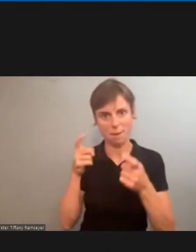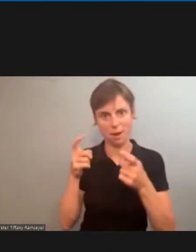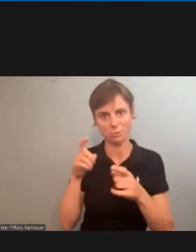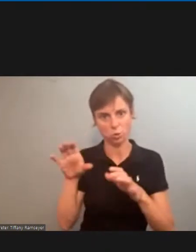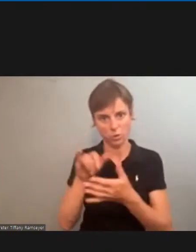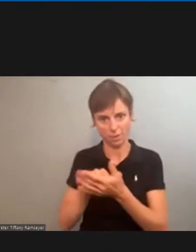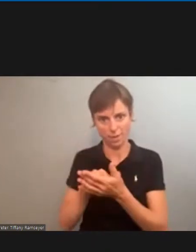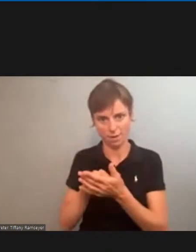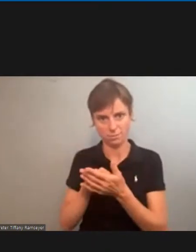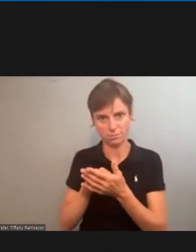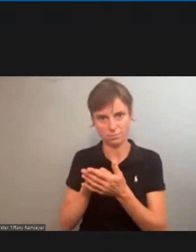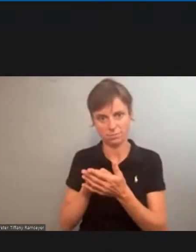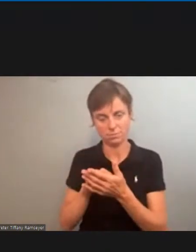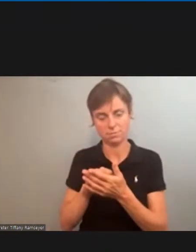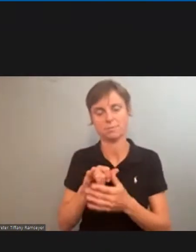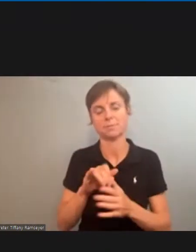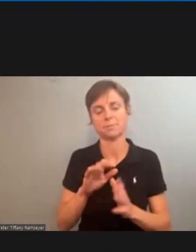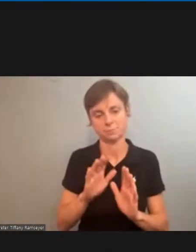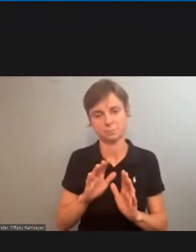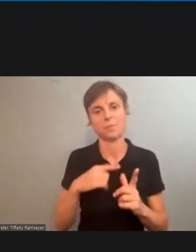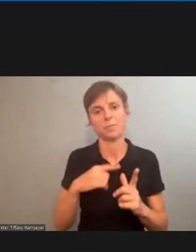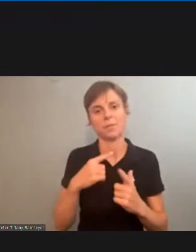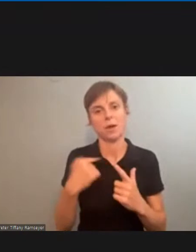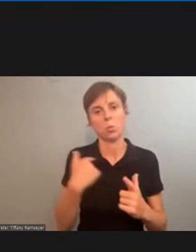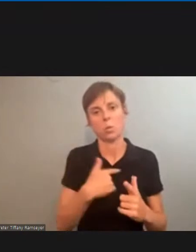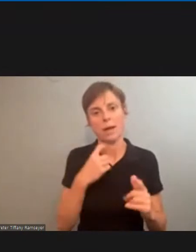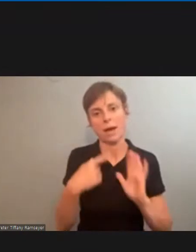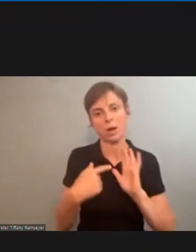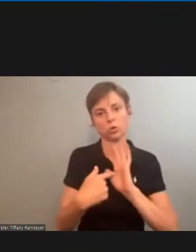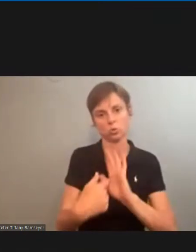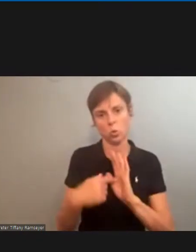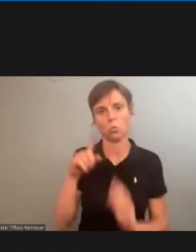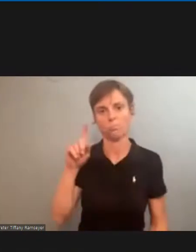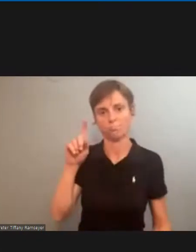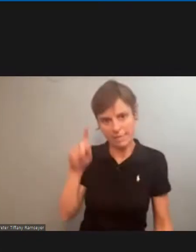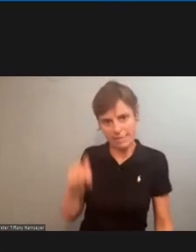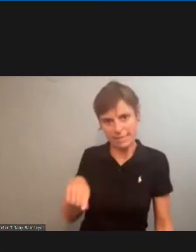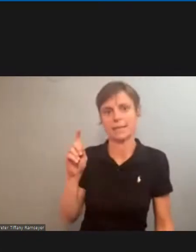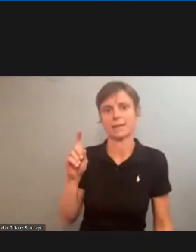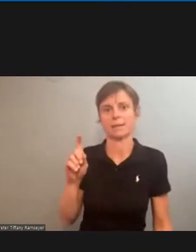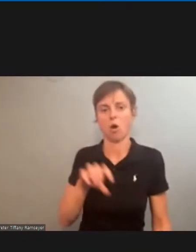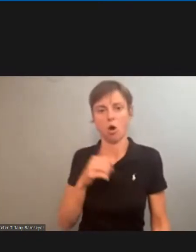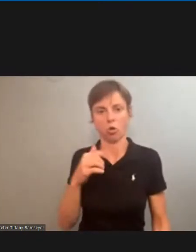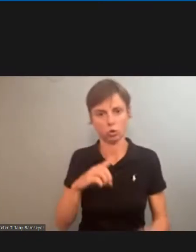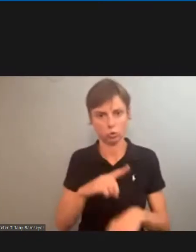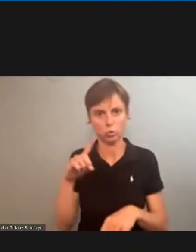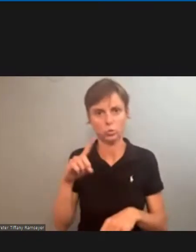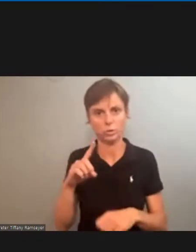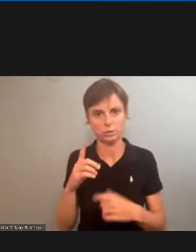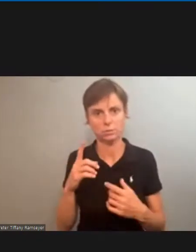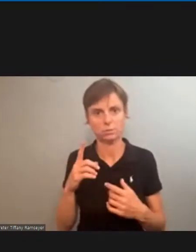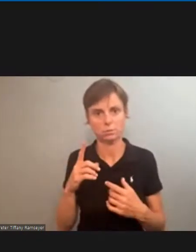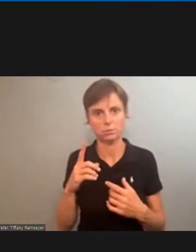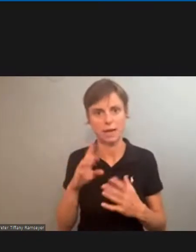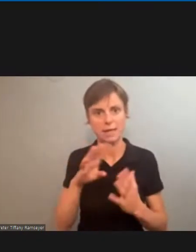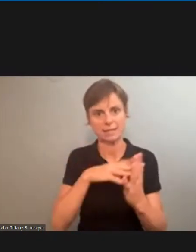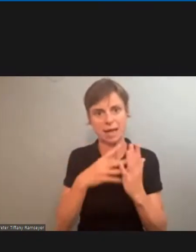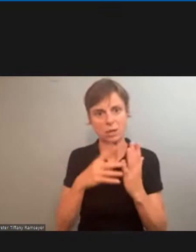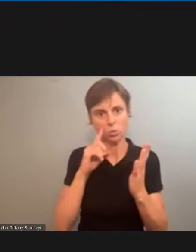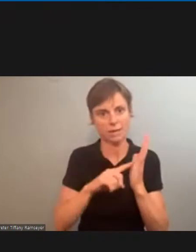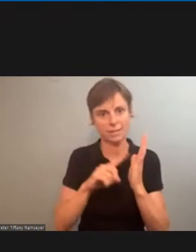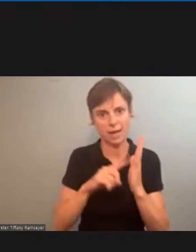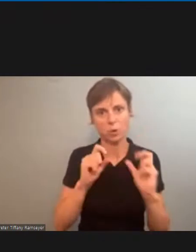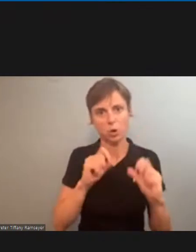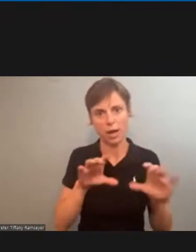then what we can do is demonstrate that there's a need for other duties that the scheduled examiner can